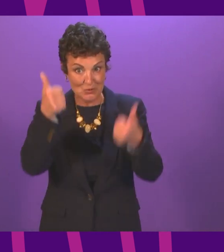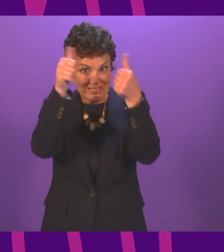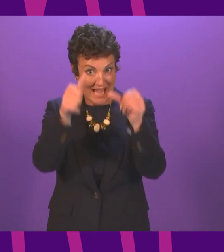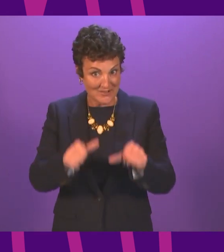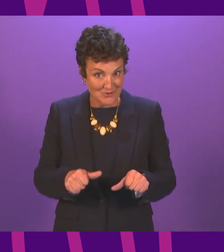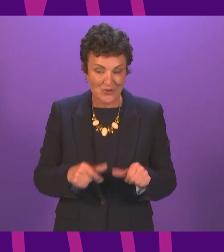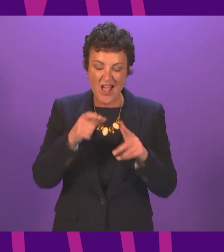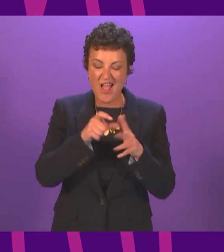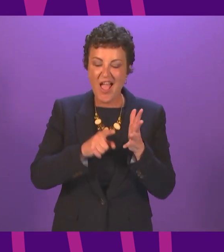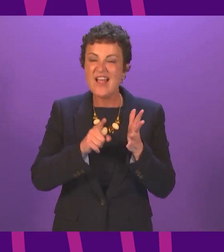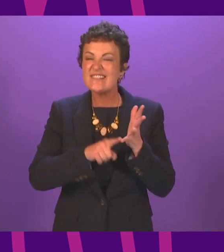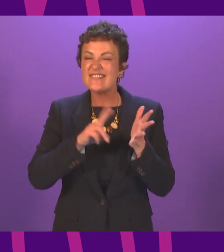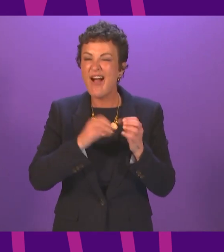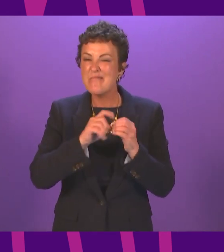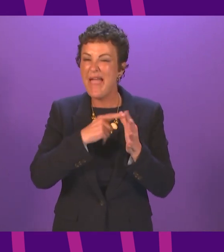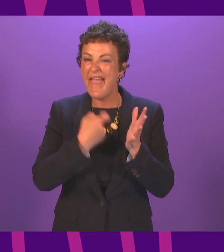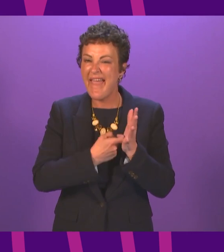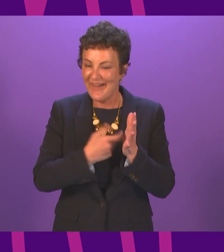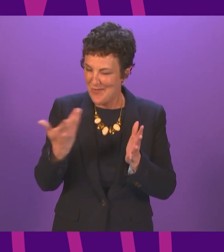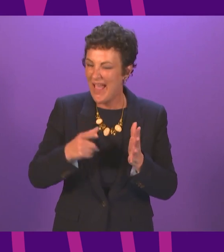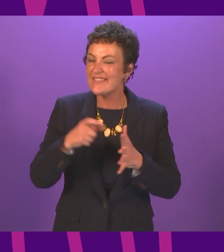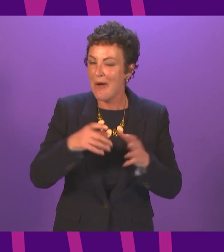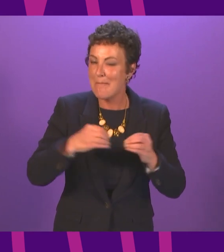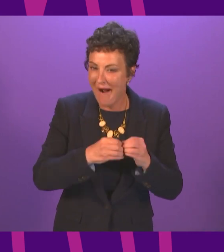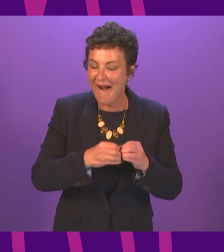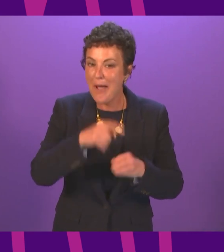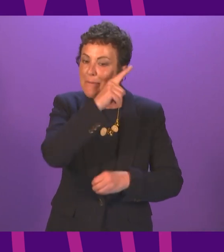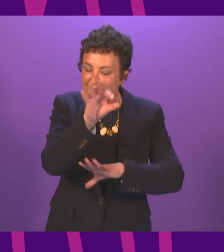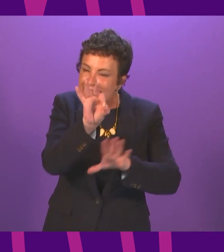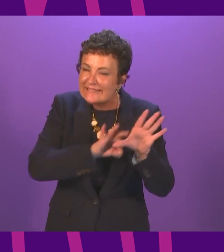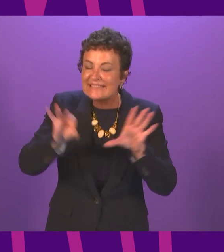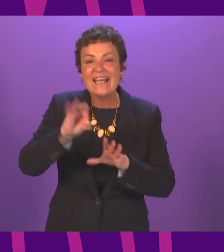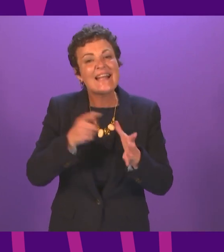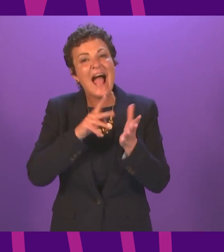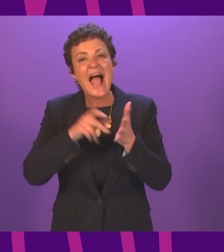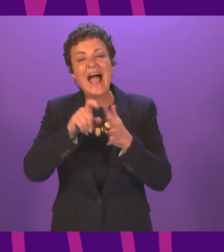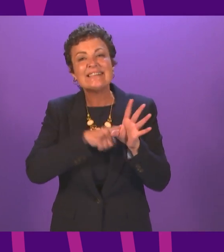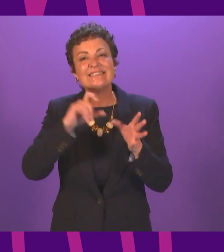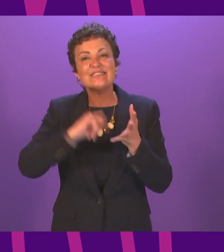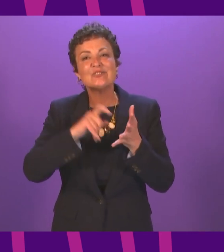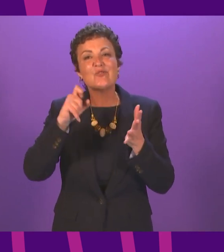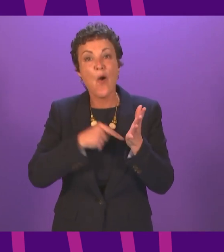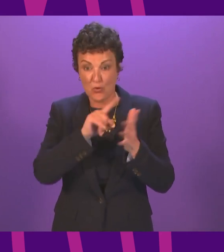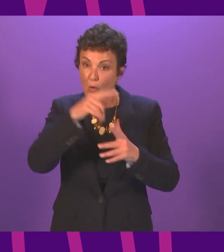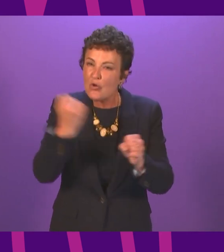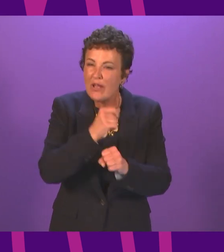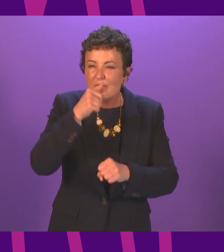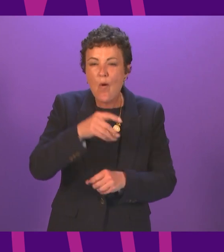John Muir this is also located in Dunbar and was designed by Andy Scott the designer of the Kelpies